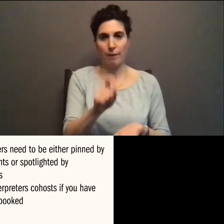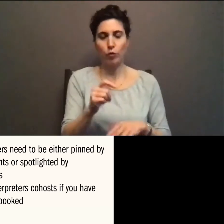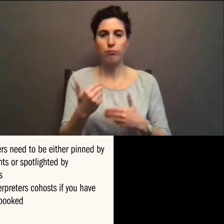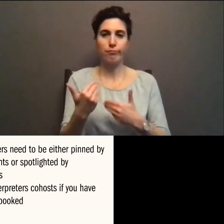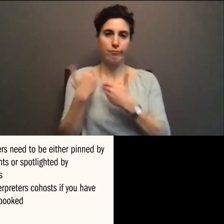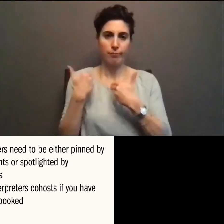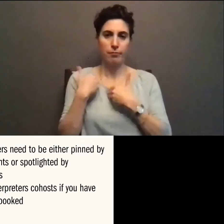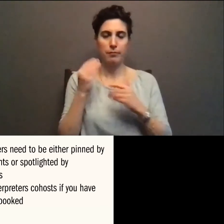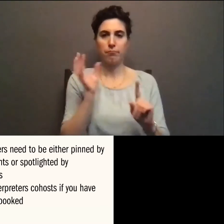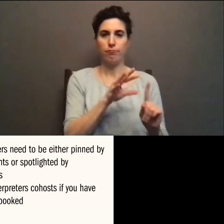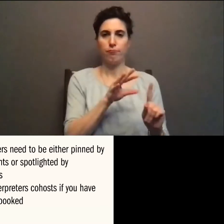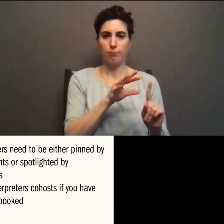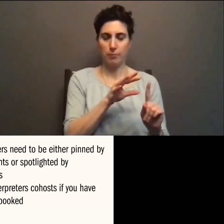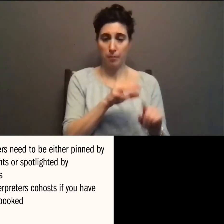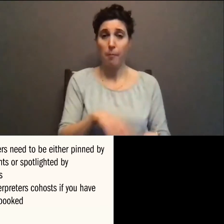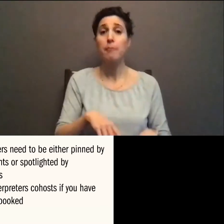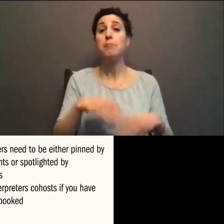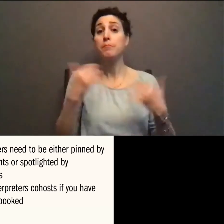-hosts,